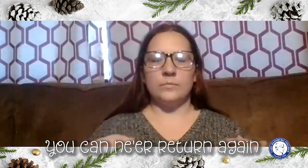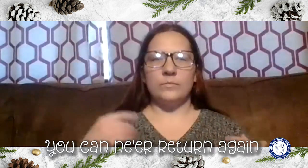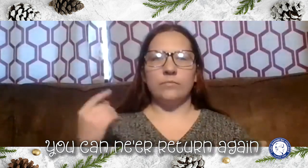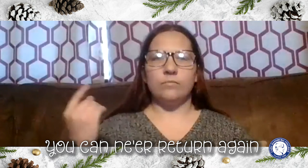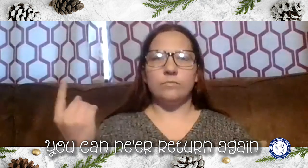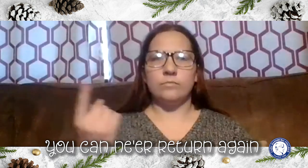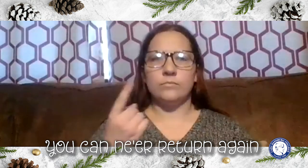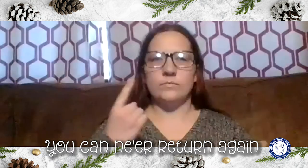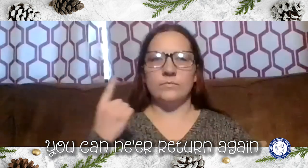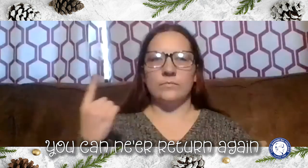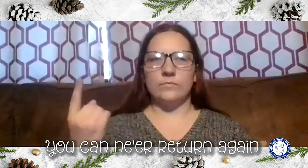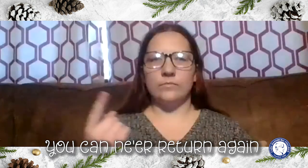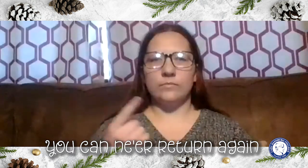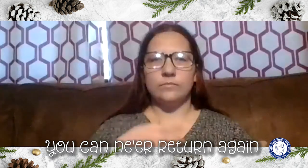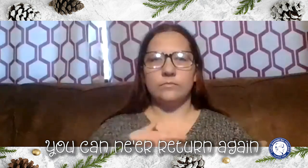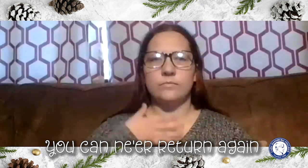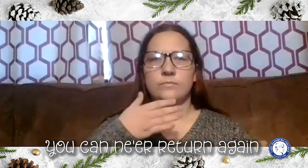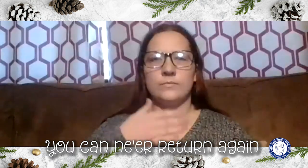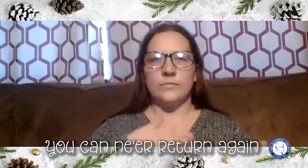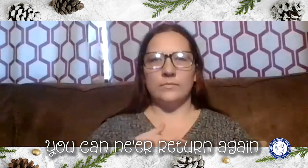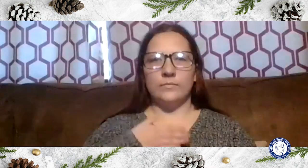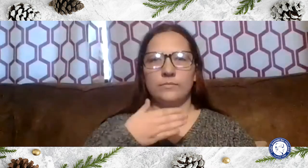return again.